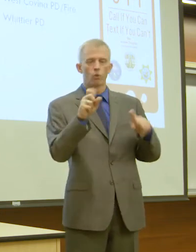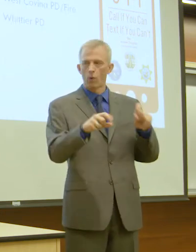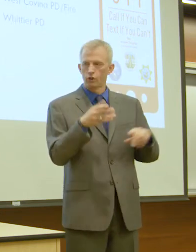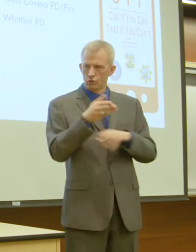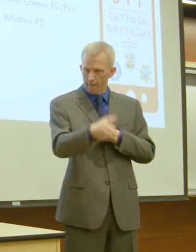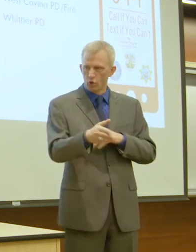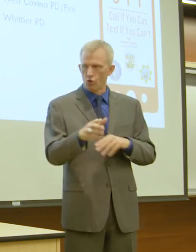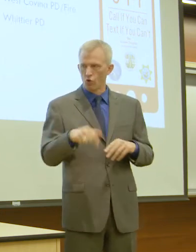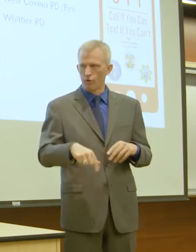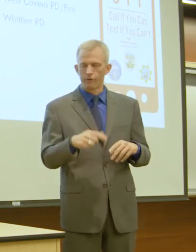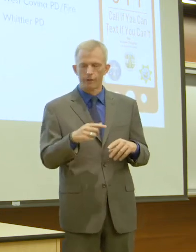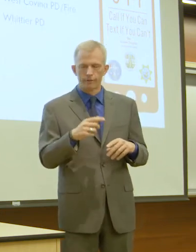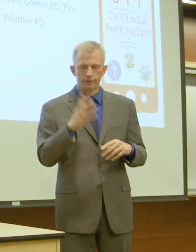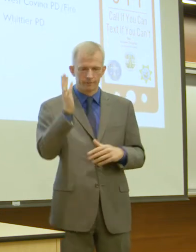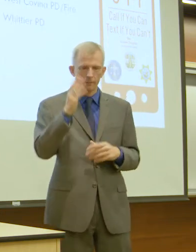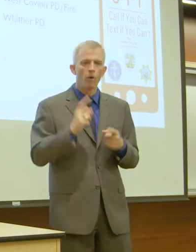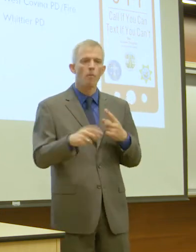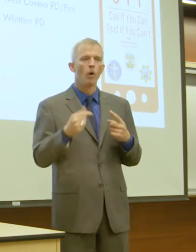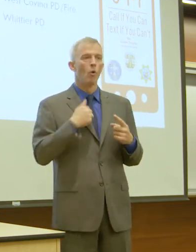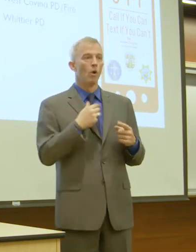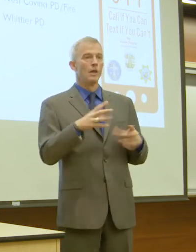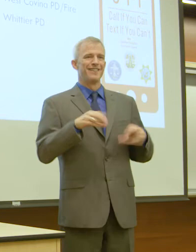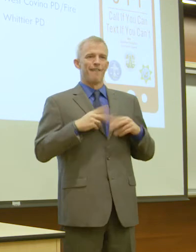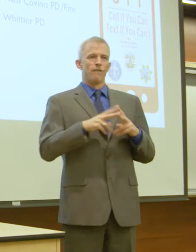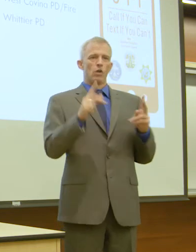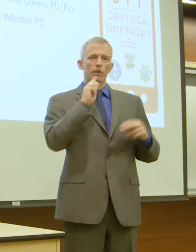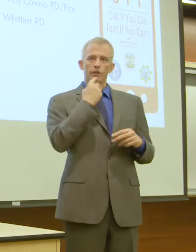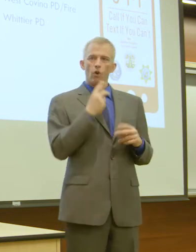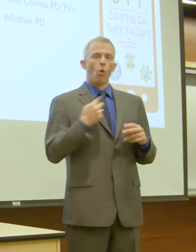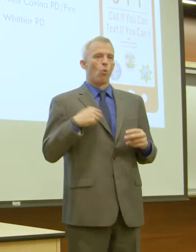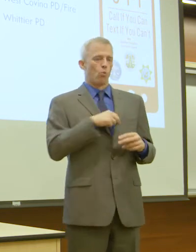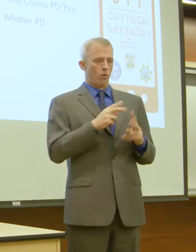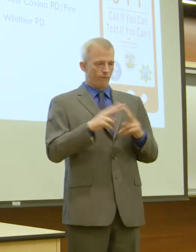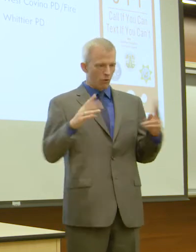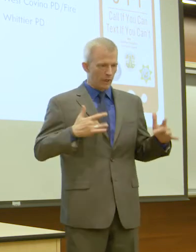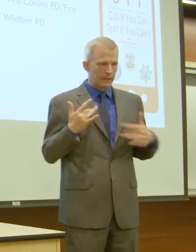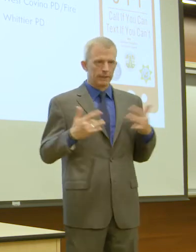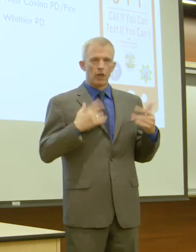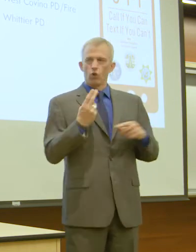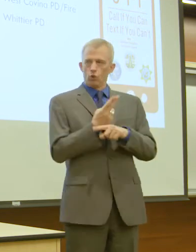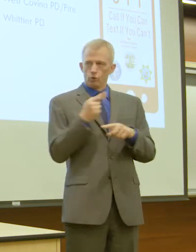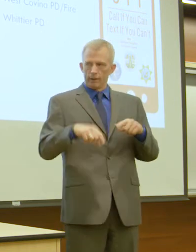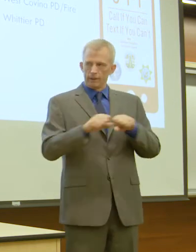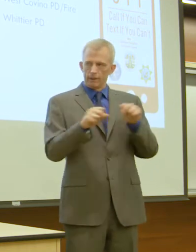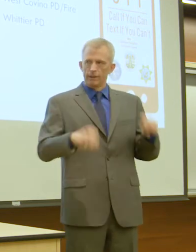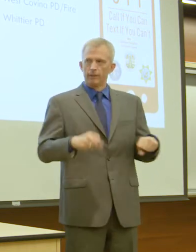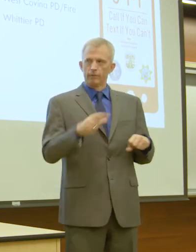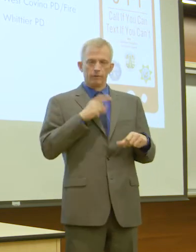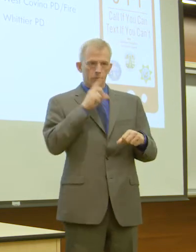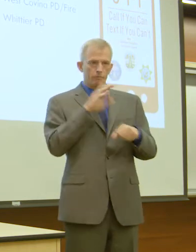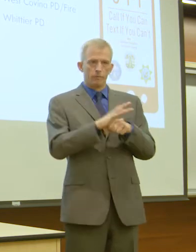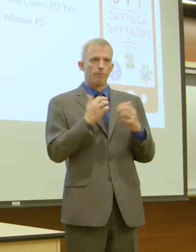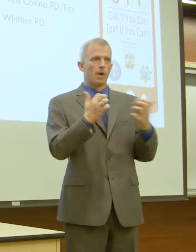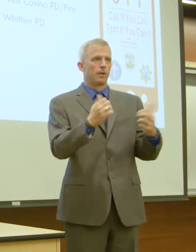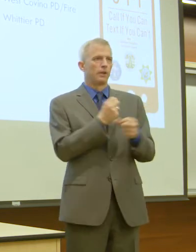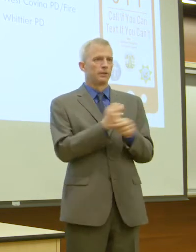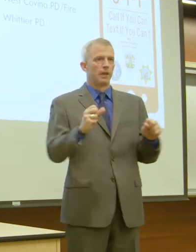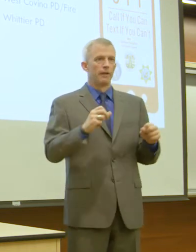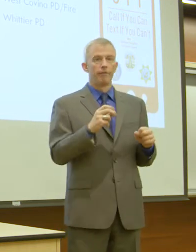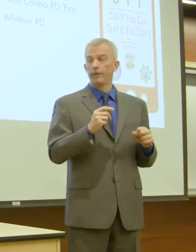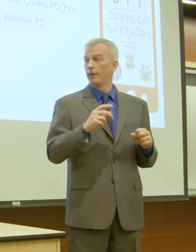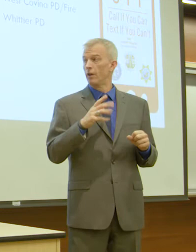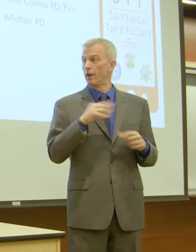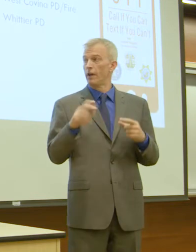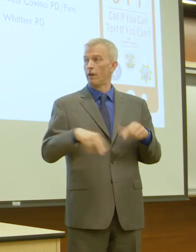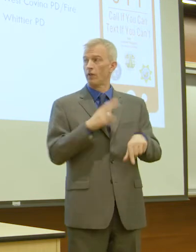this very seriously. We're very excited to actually be able to utilize this system to ensure public safety. And finally, of course, I'm not going to get out of here with